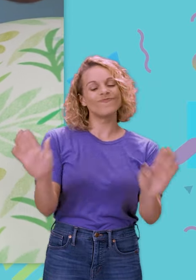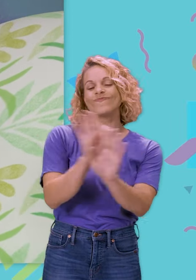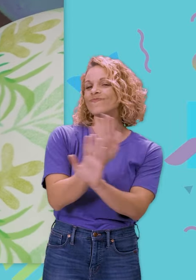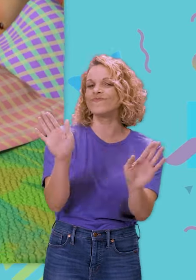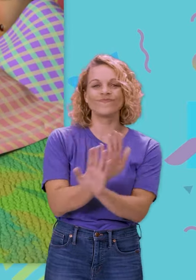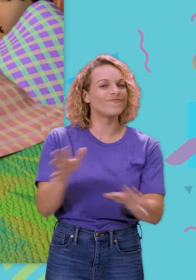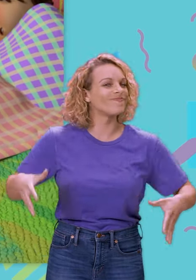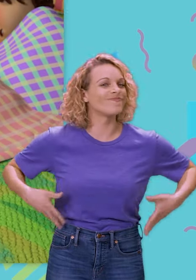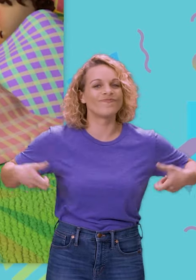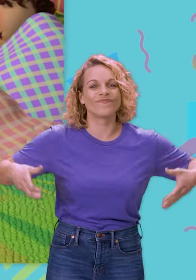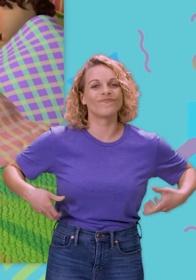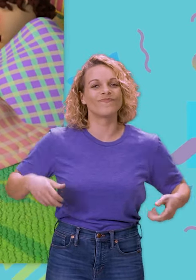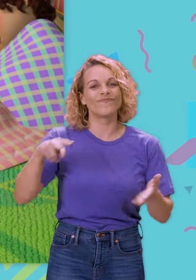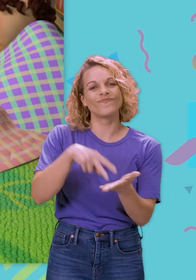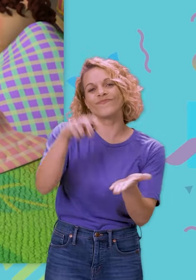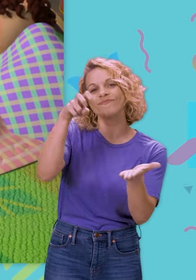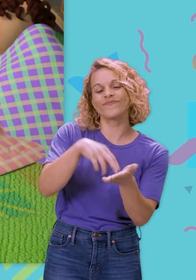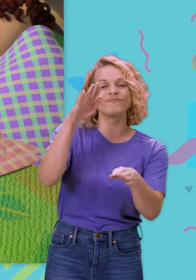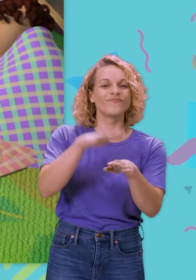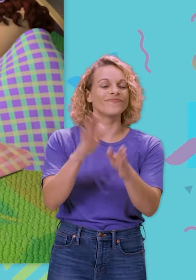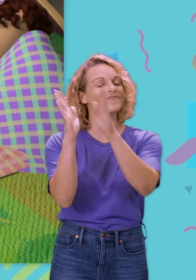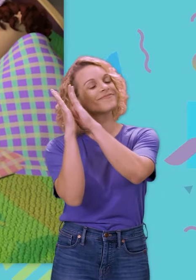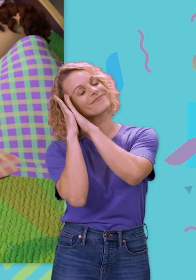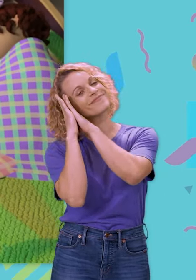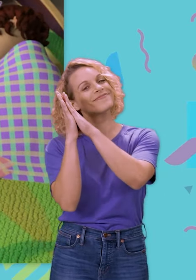No more monkeys jumping on the bed.